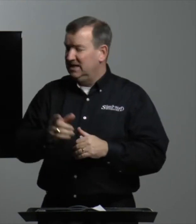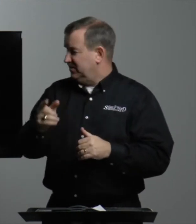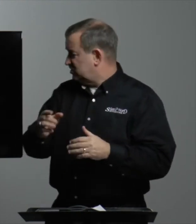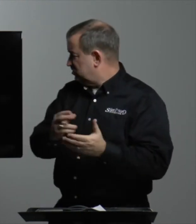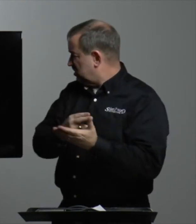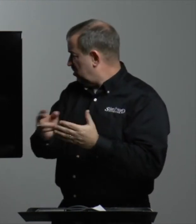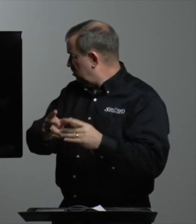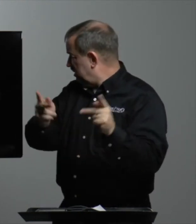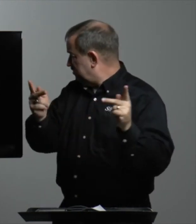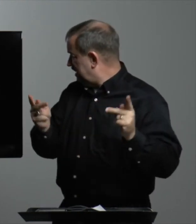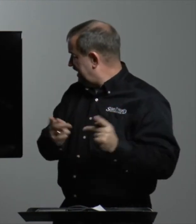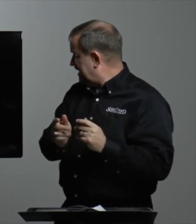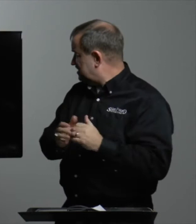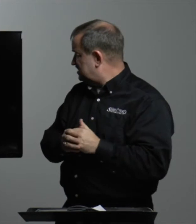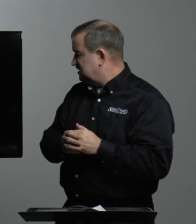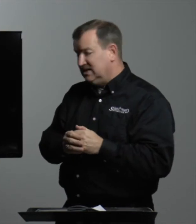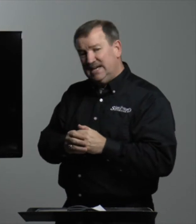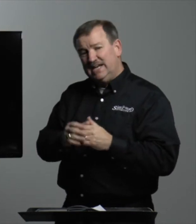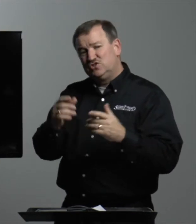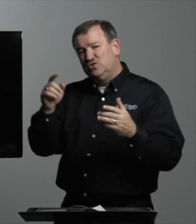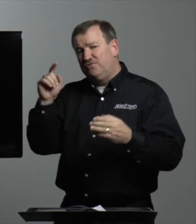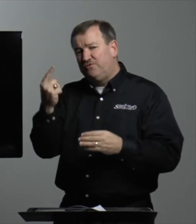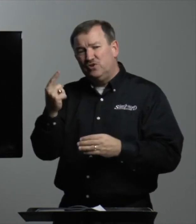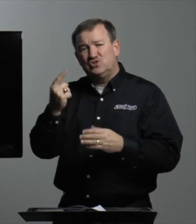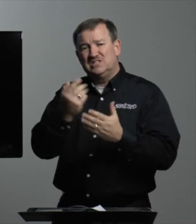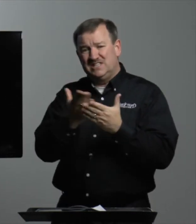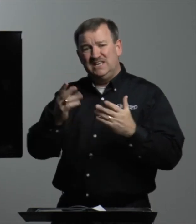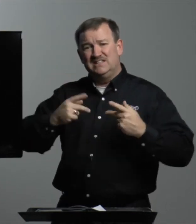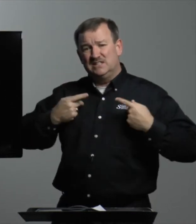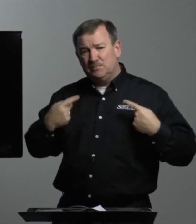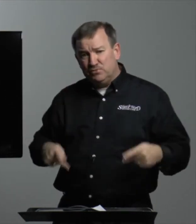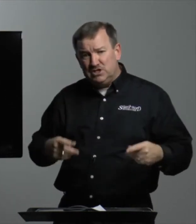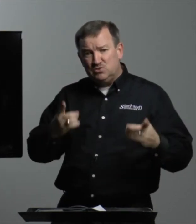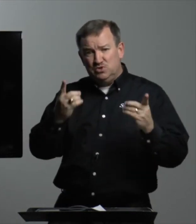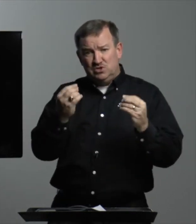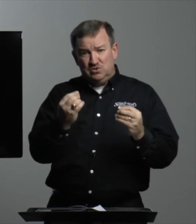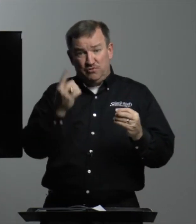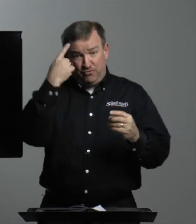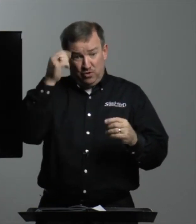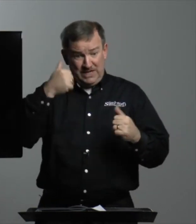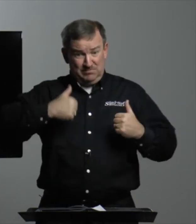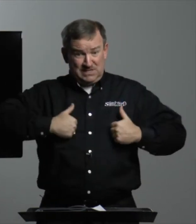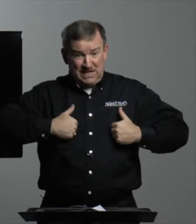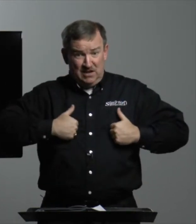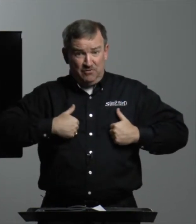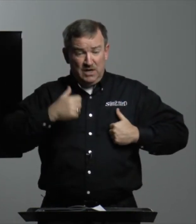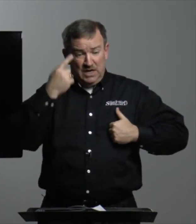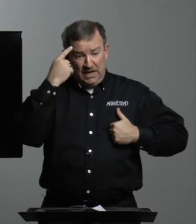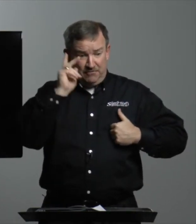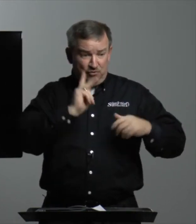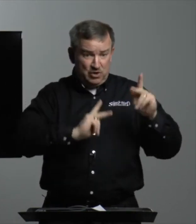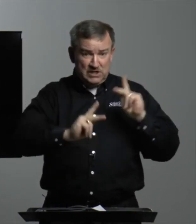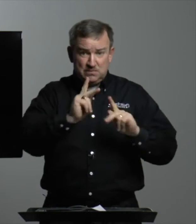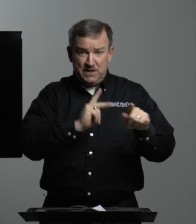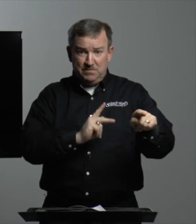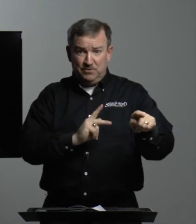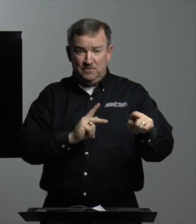this was a holy place. And so the first thing that the priest would do for himself and for his people,